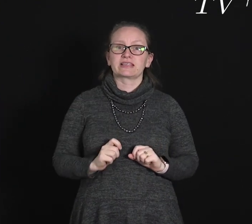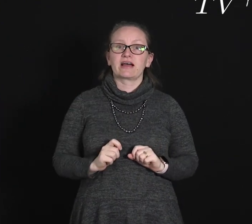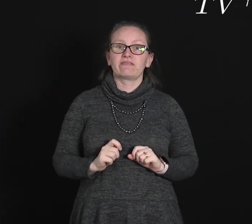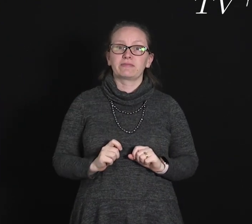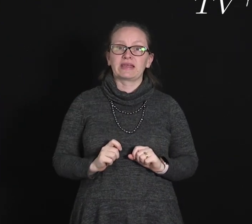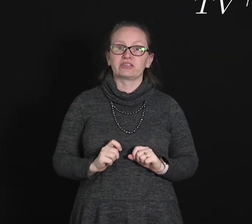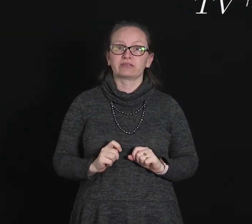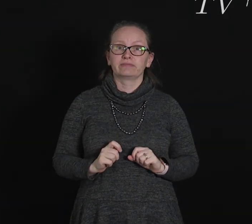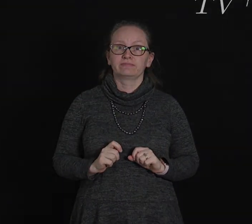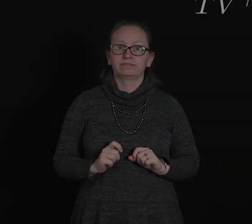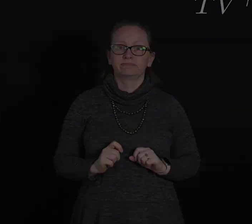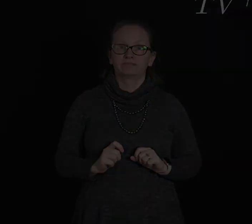star formation.